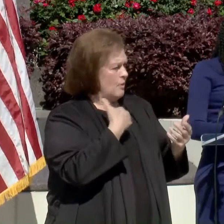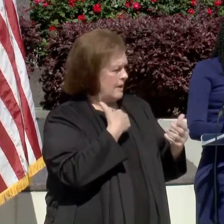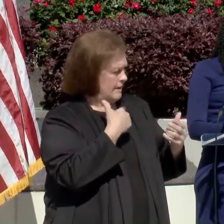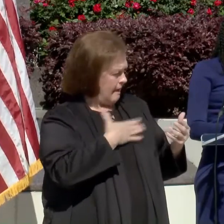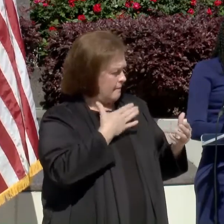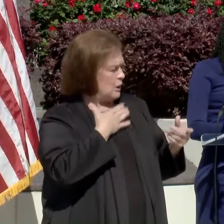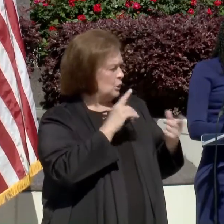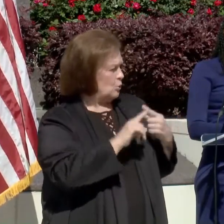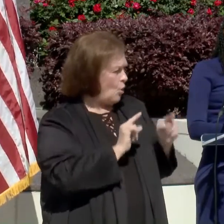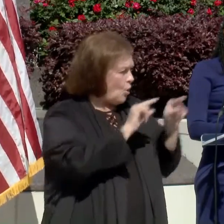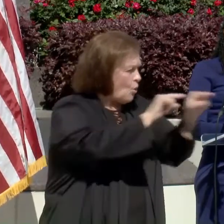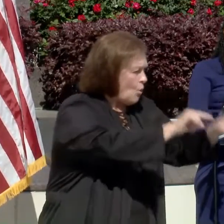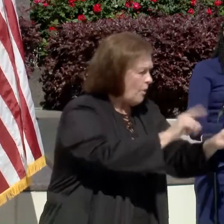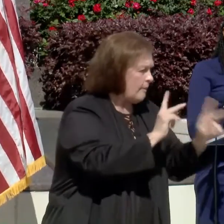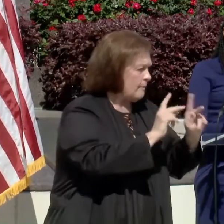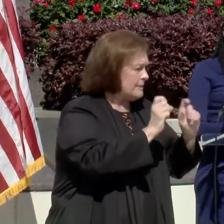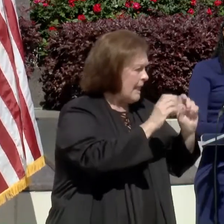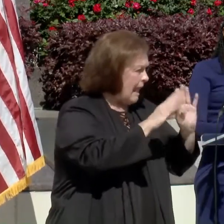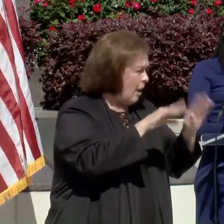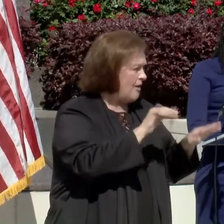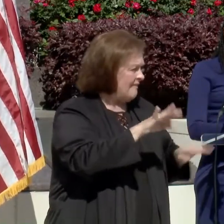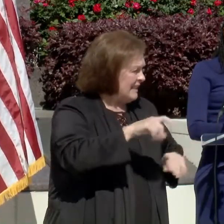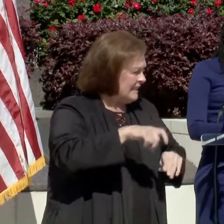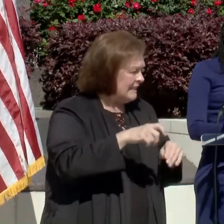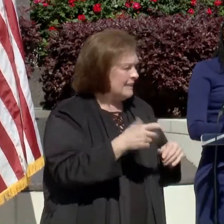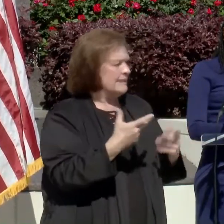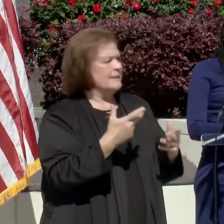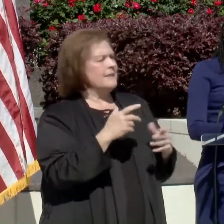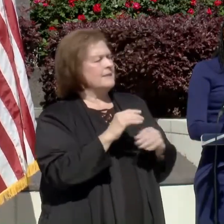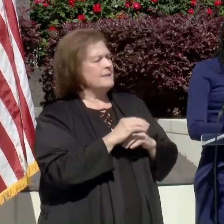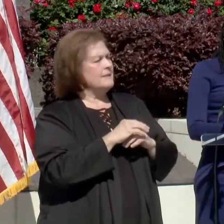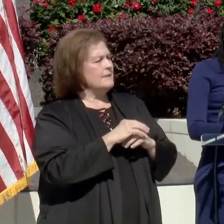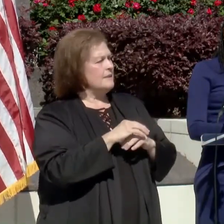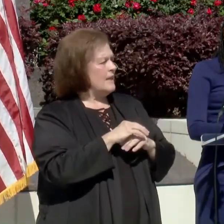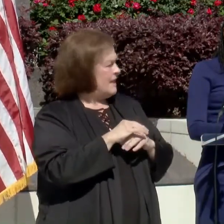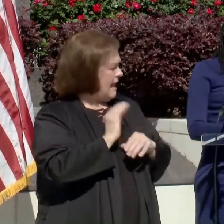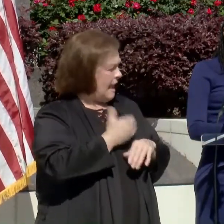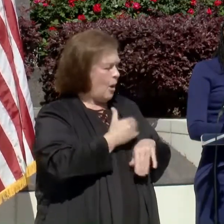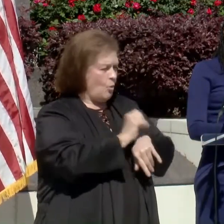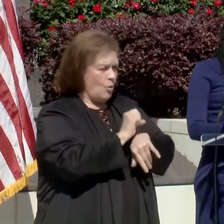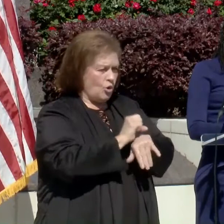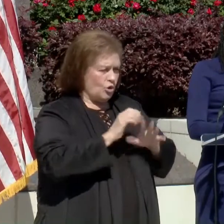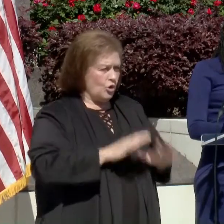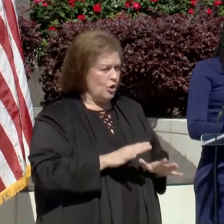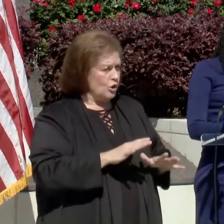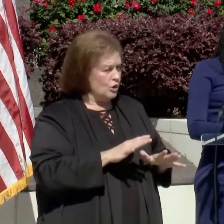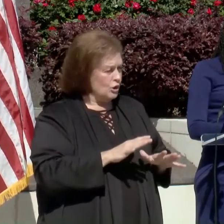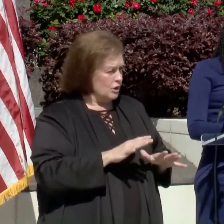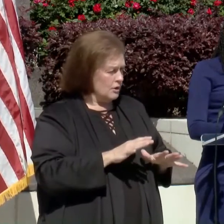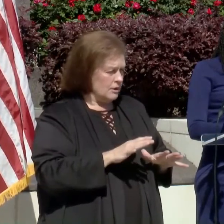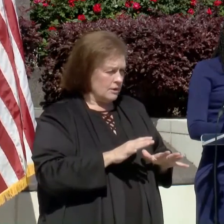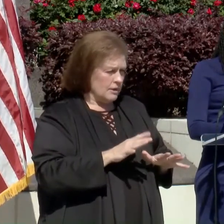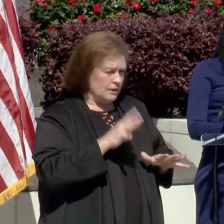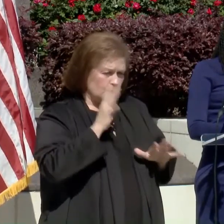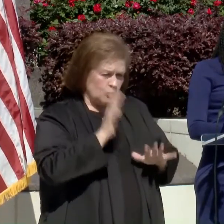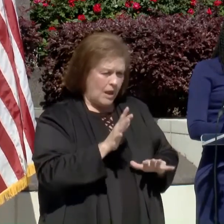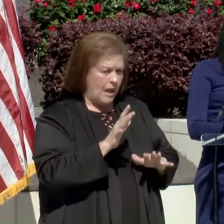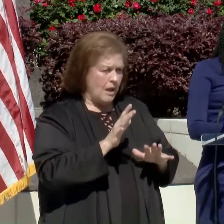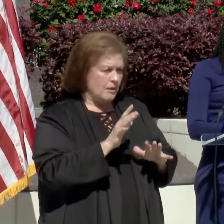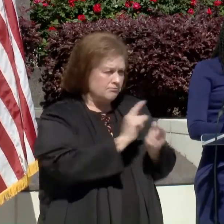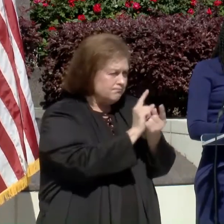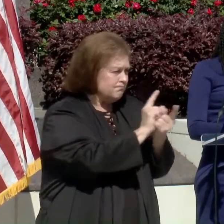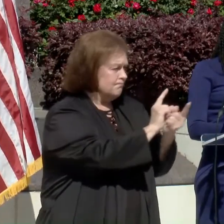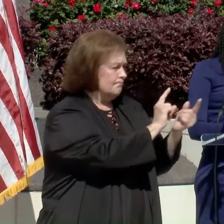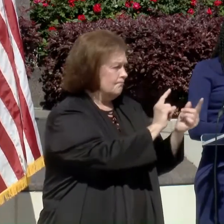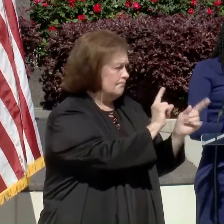and that means a more in depth, um, grassroots boots on the ground initiative to really try to meet people where they